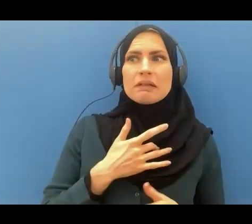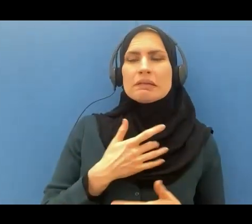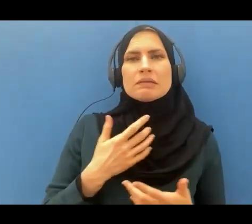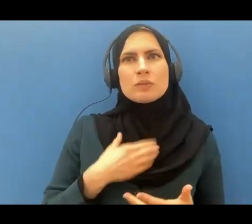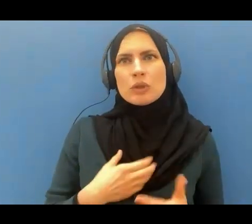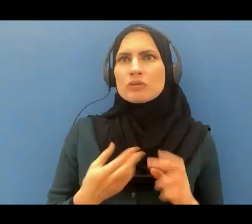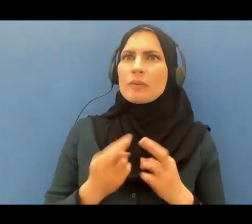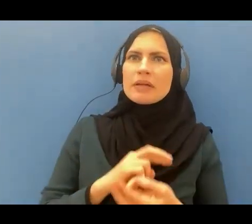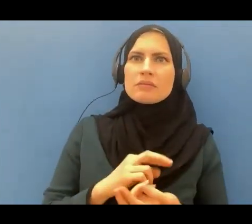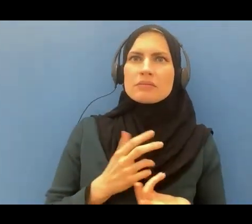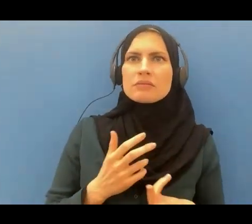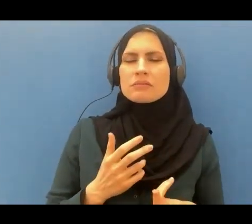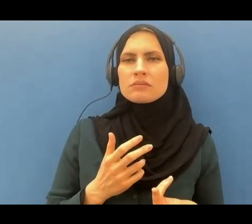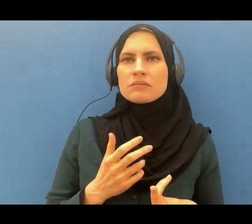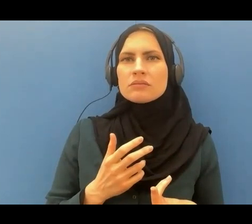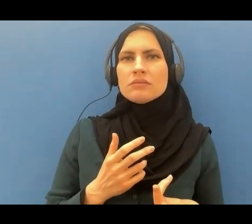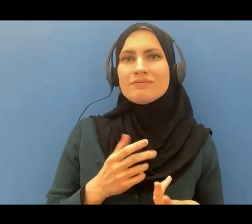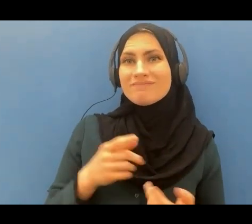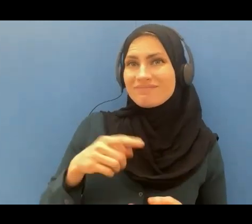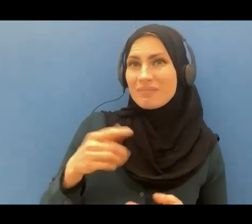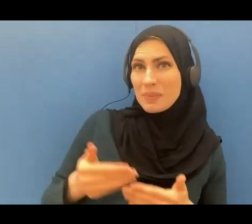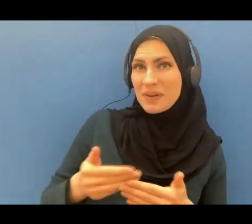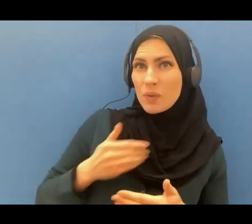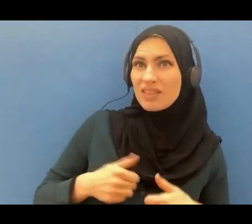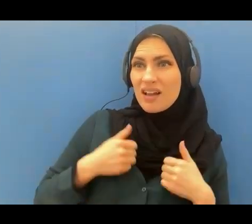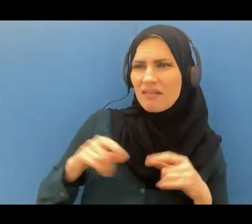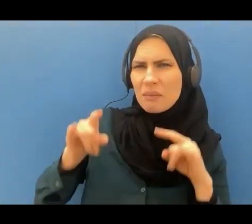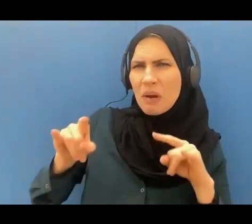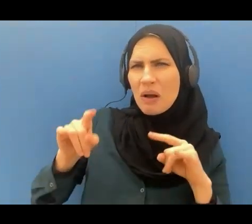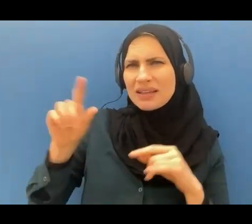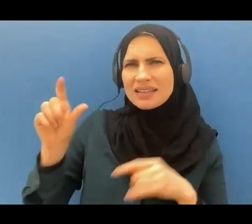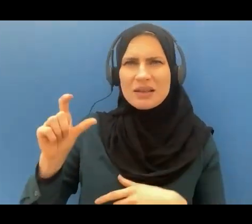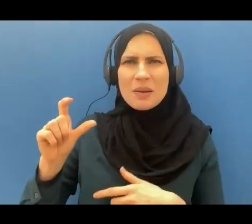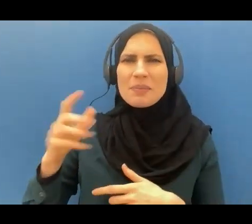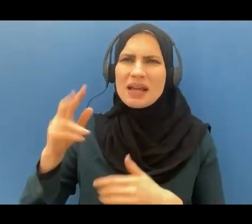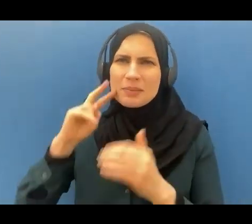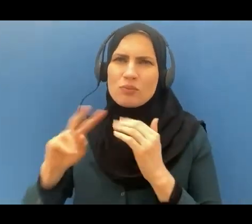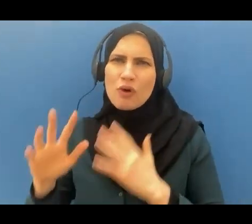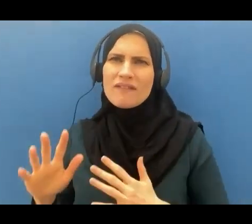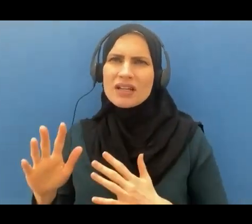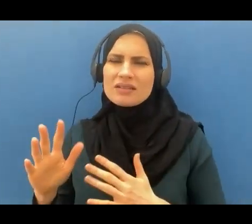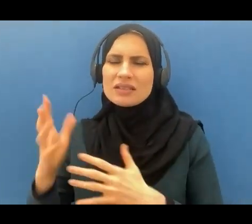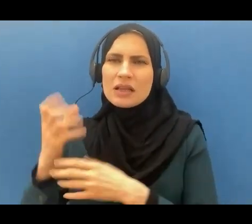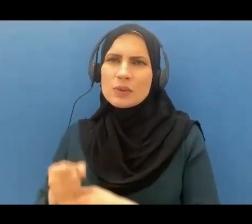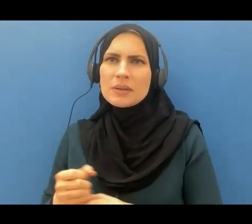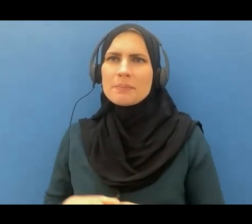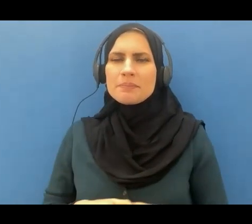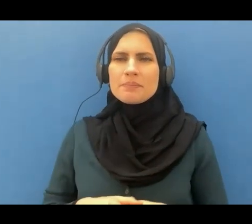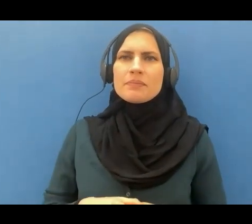a mocker of Islam and the Prophet sallallahu o'ala.sallam. Ayah 57 it